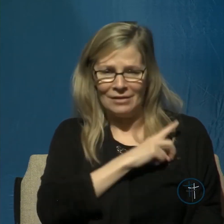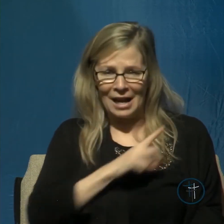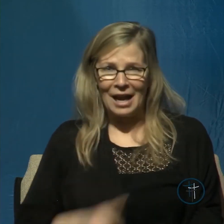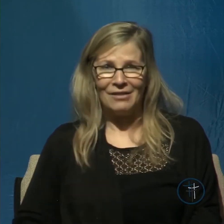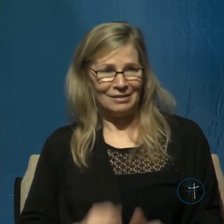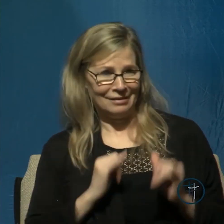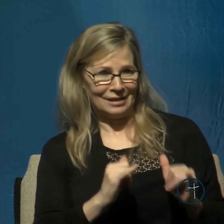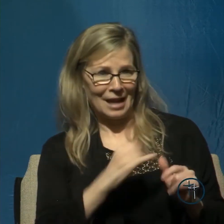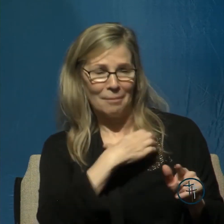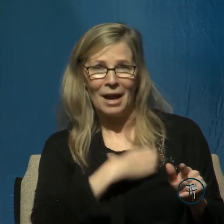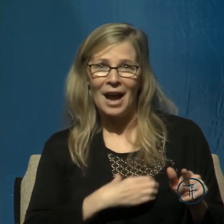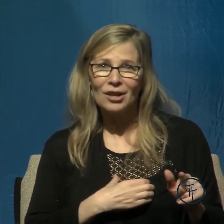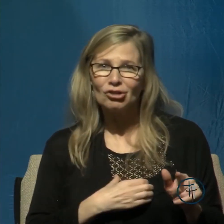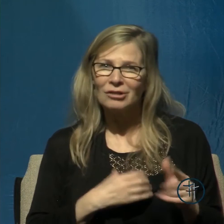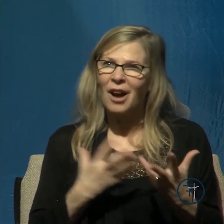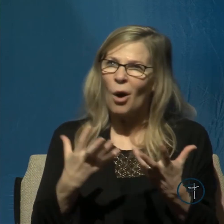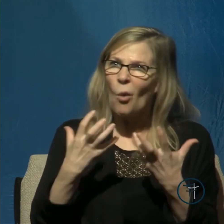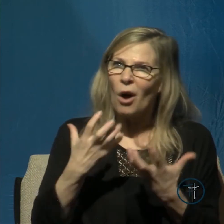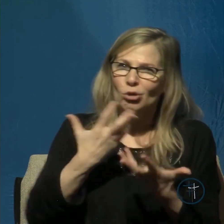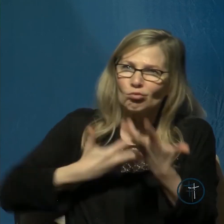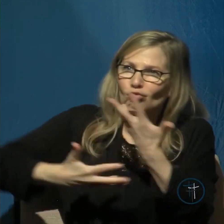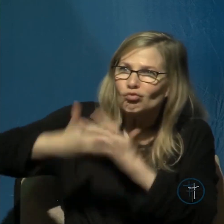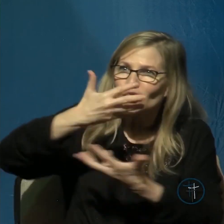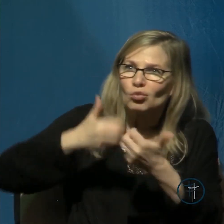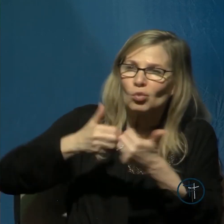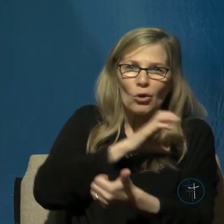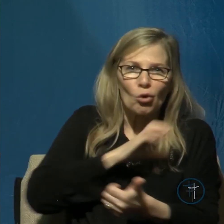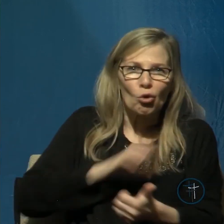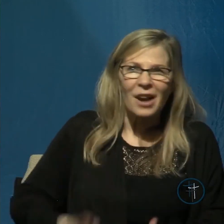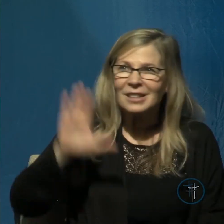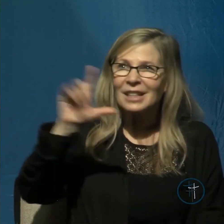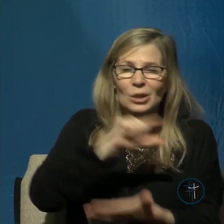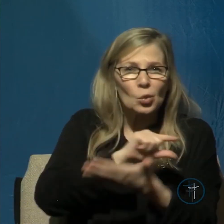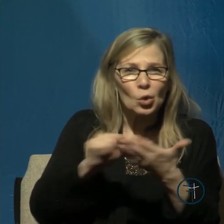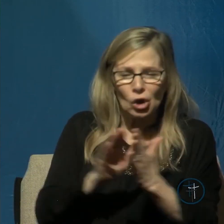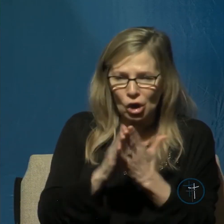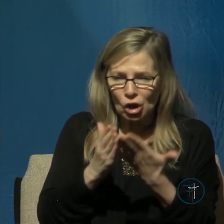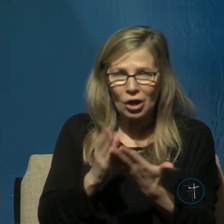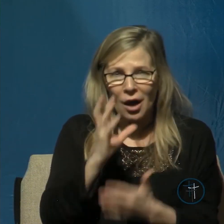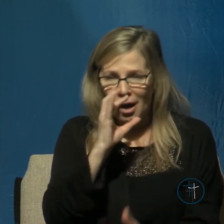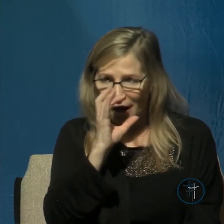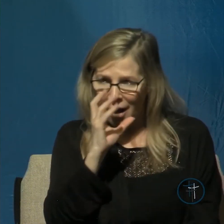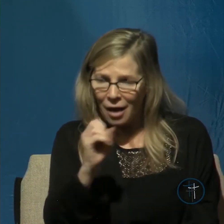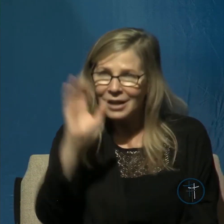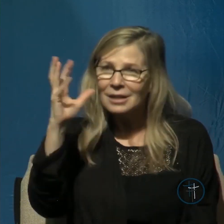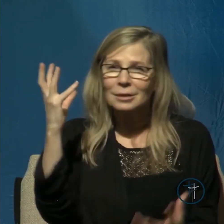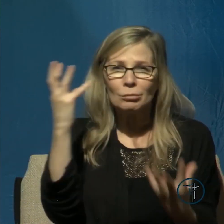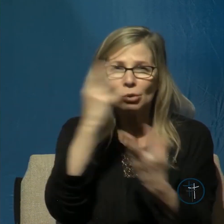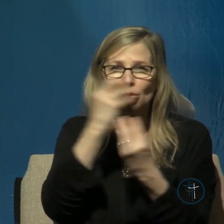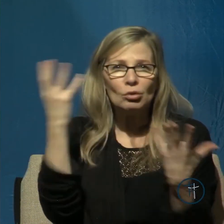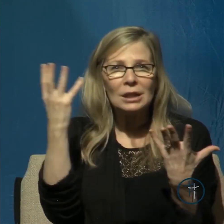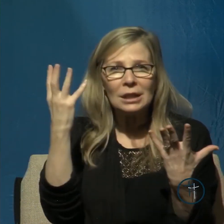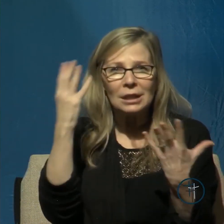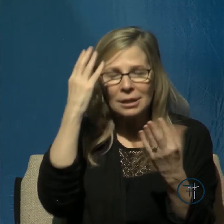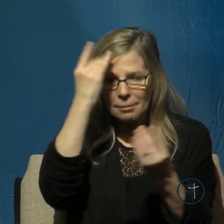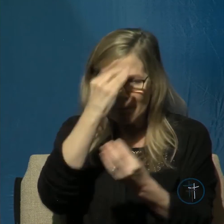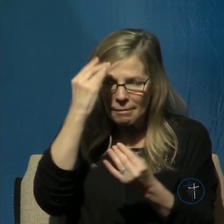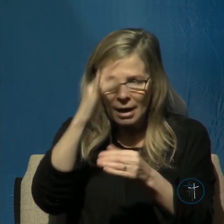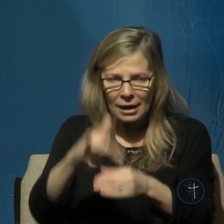spend time in fellowship with Christ and his word looking at his beauty meditating on what you see these